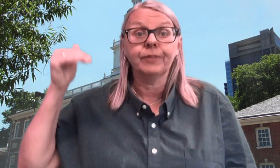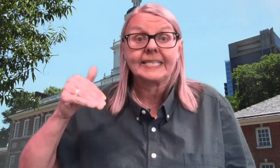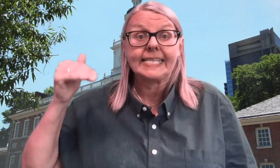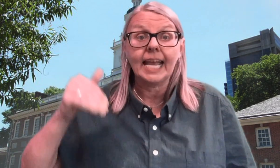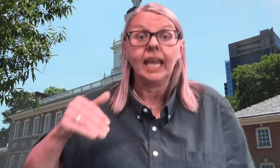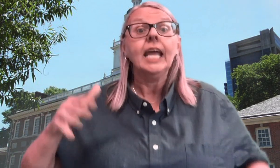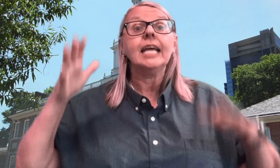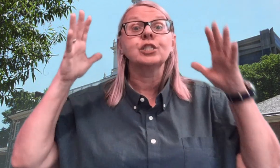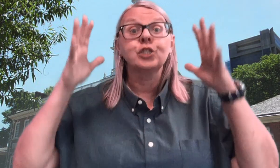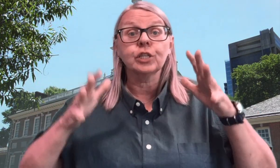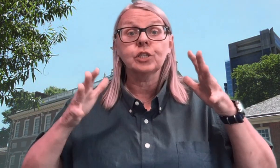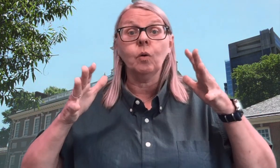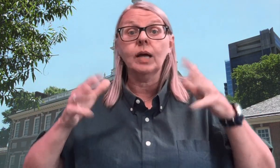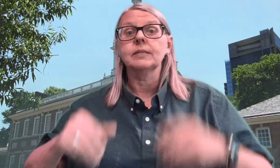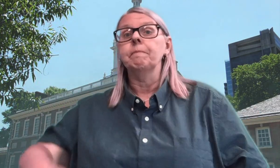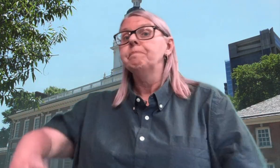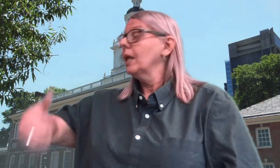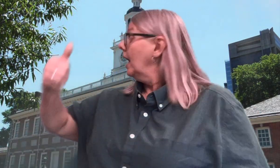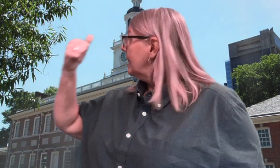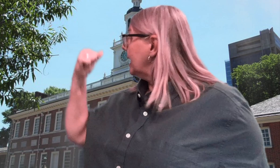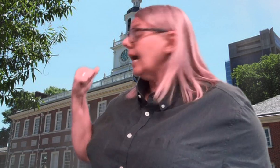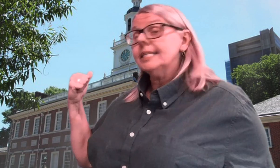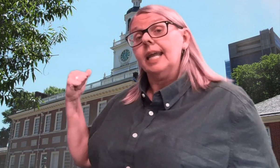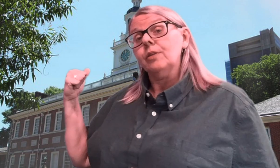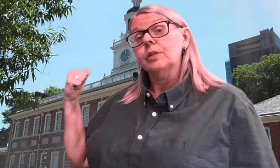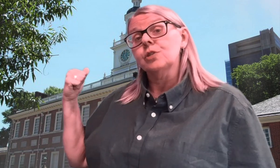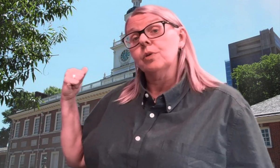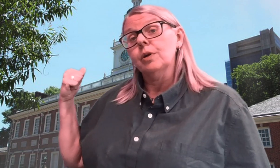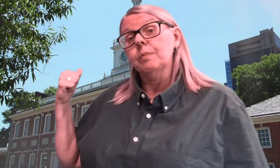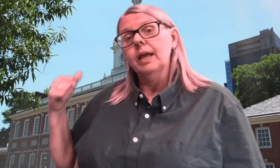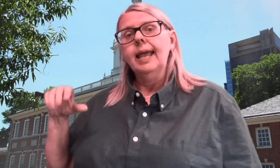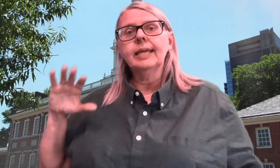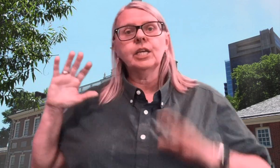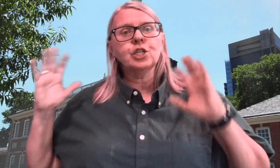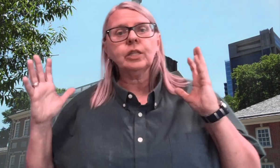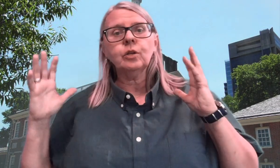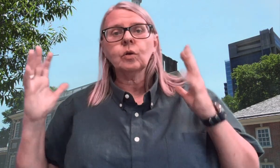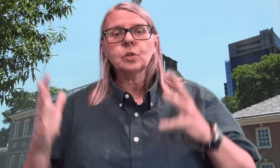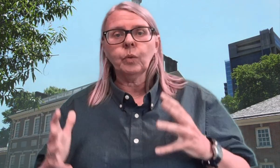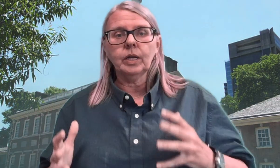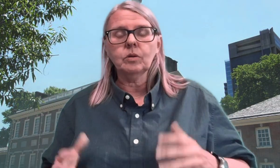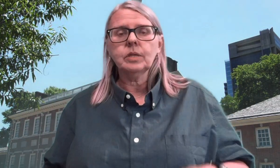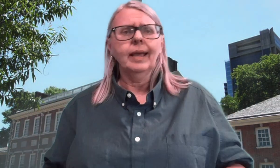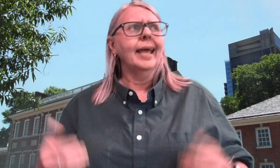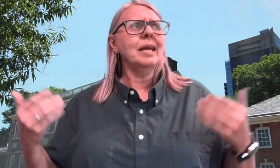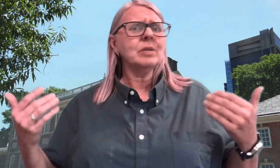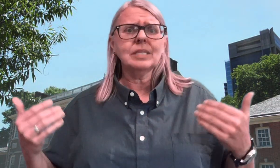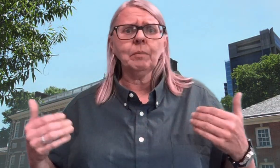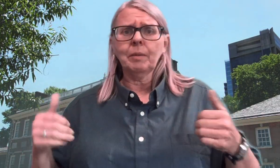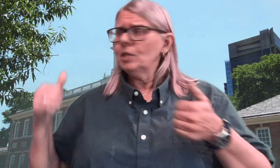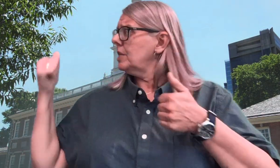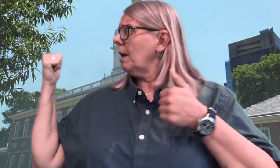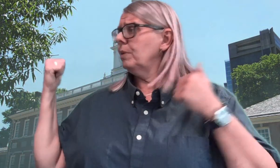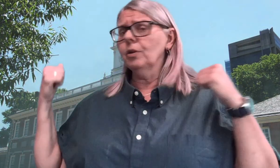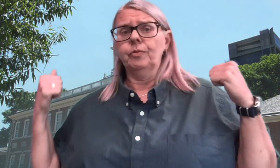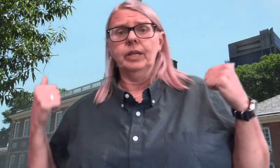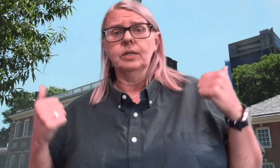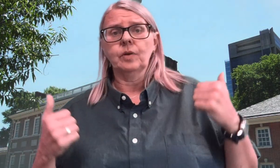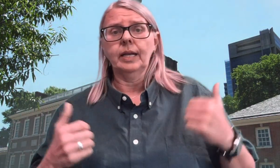this day. It's just so awesome. They got together in this room and they shut the doors and windows. And it was summer. mean, you see how beautiful it is right now,